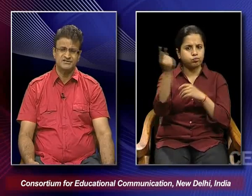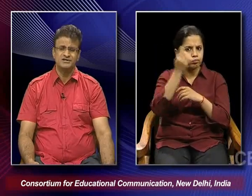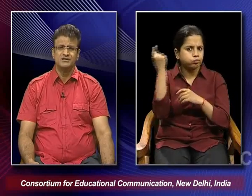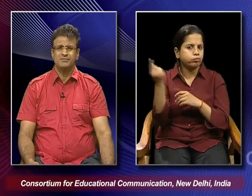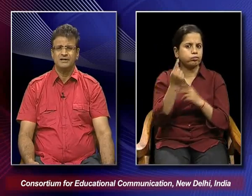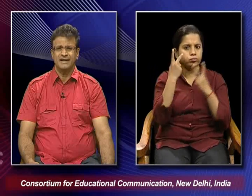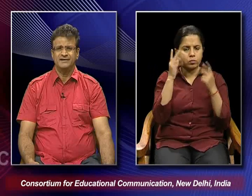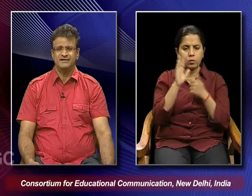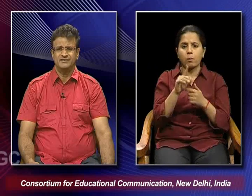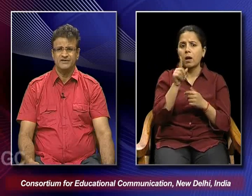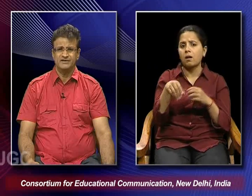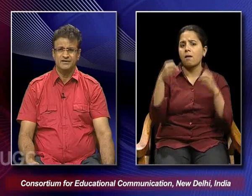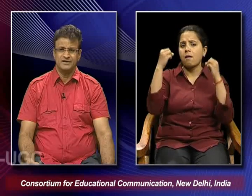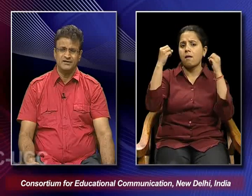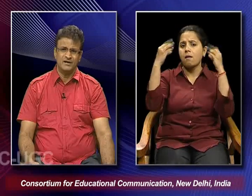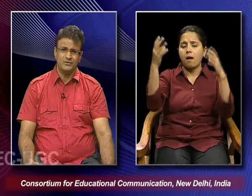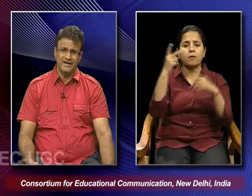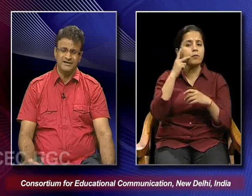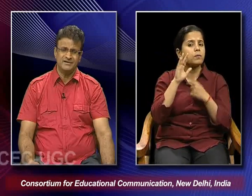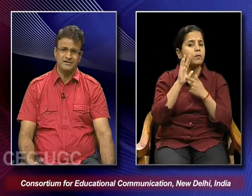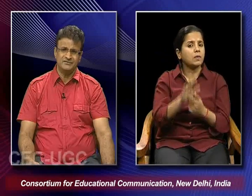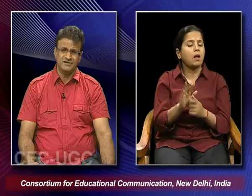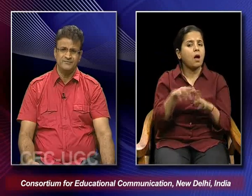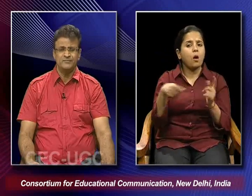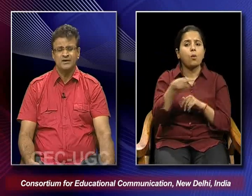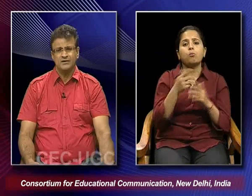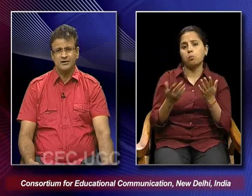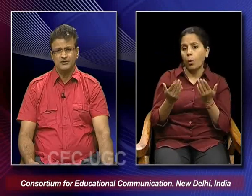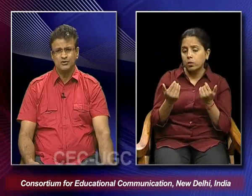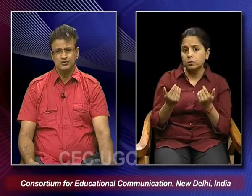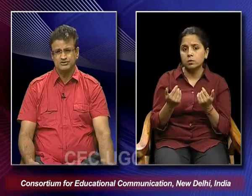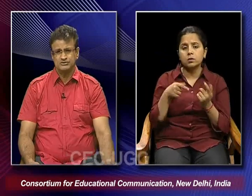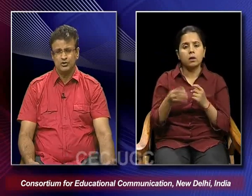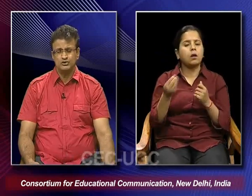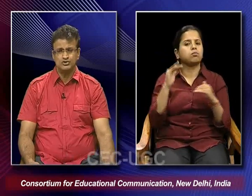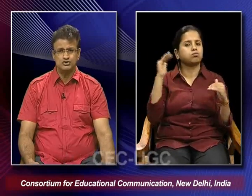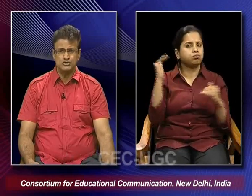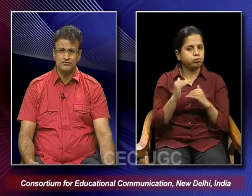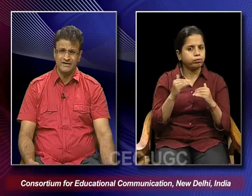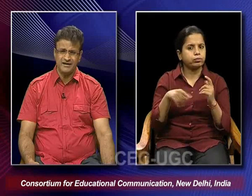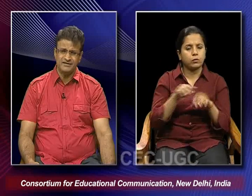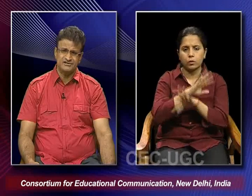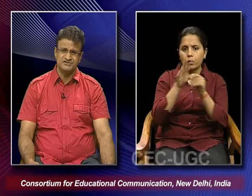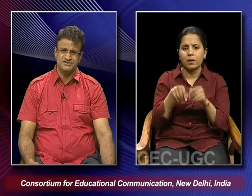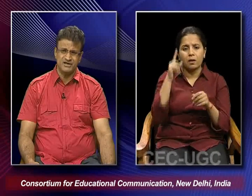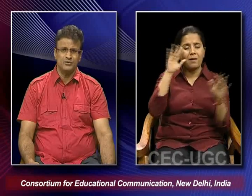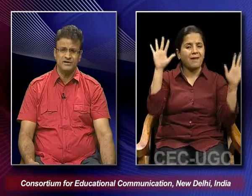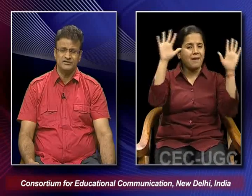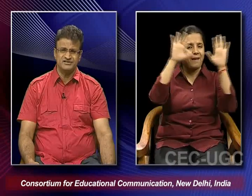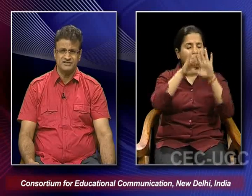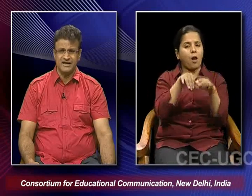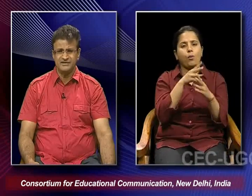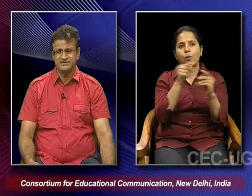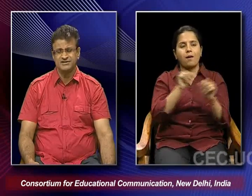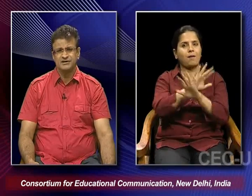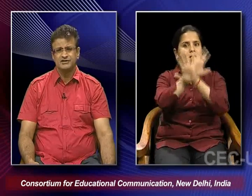sense, but light in the way that how light can in a way reduce the all sorts of darkness darkness which is around. And